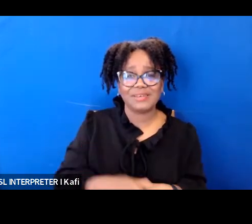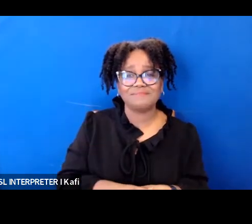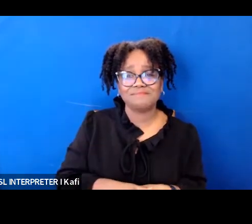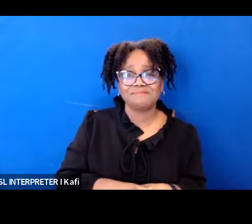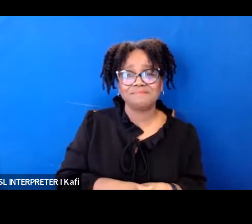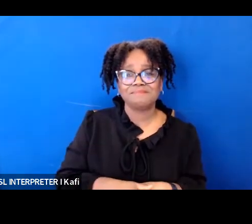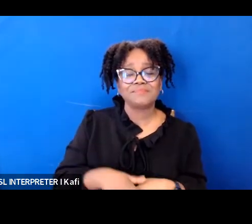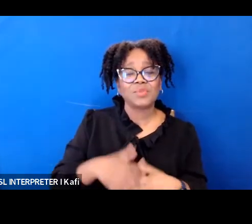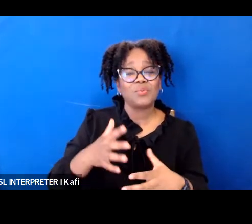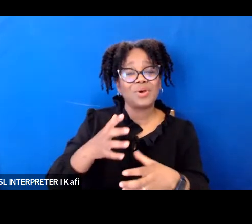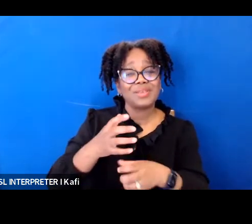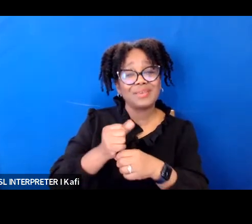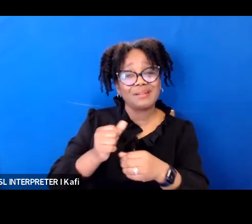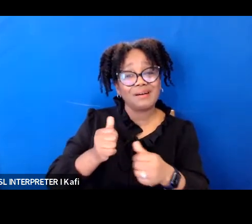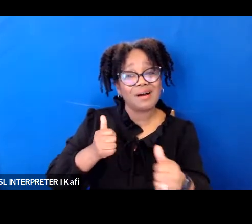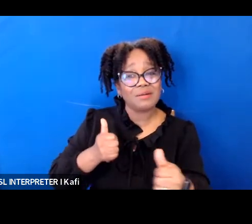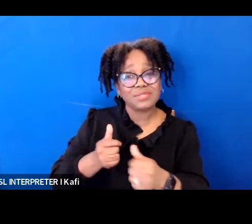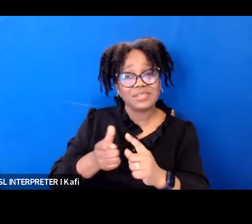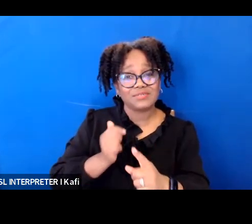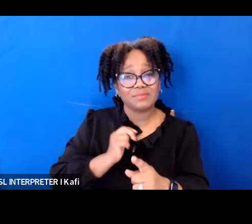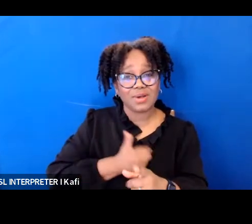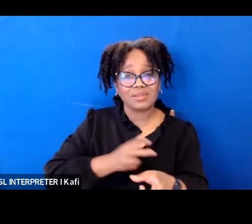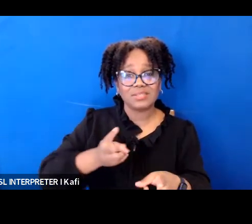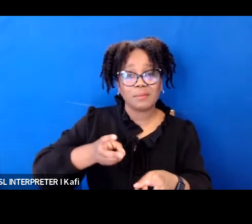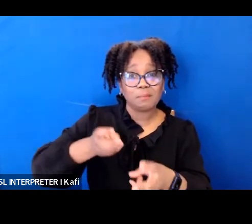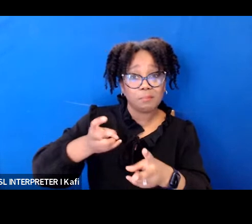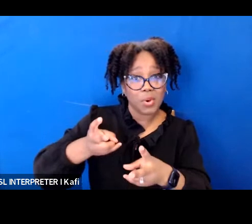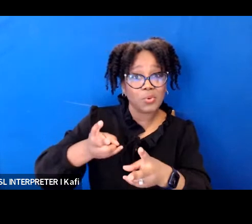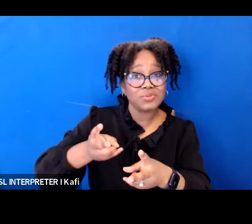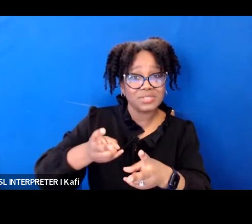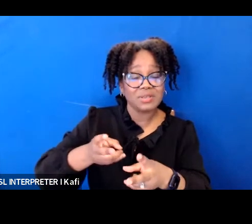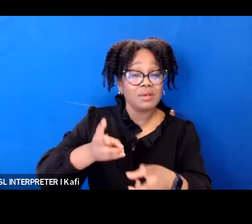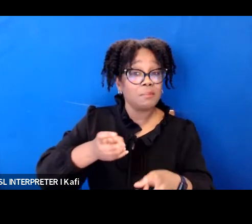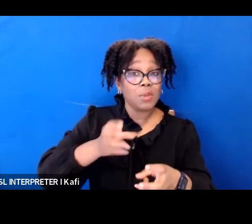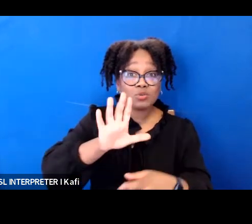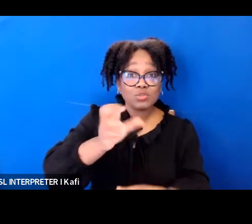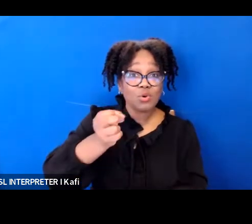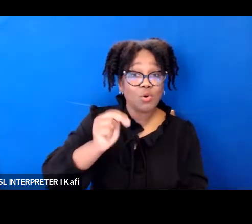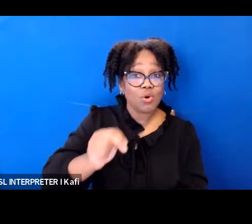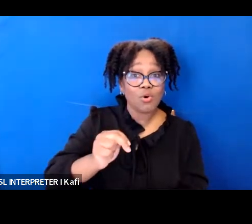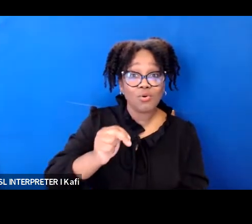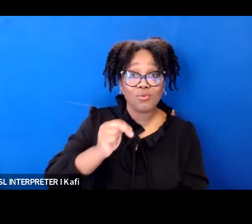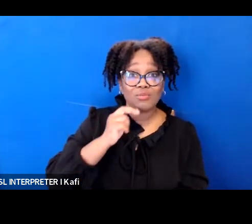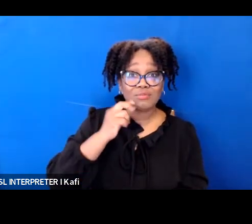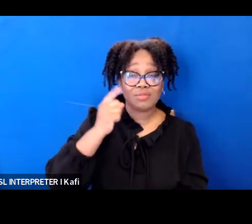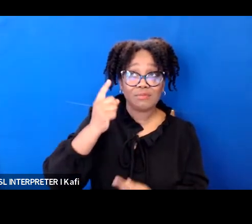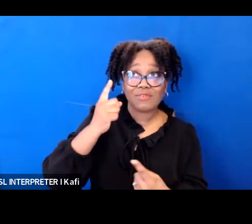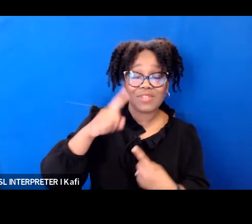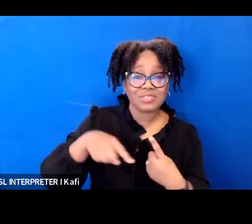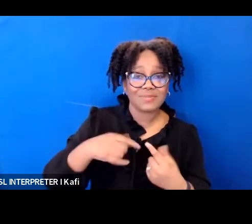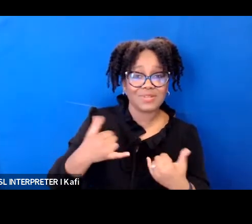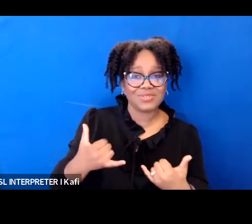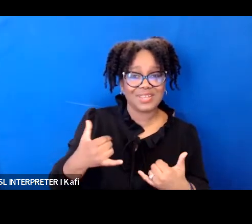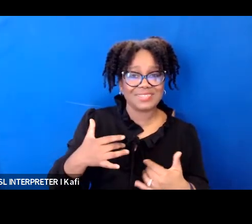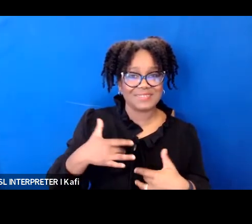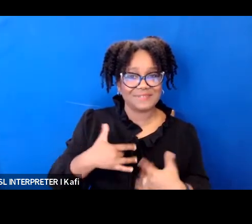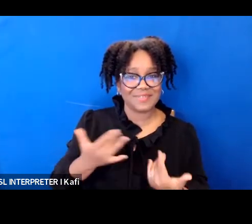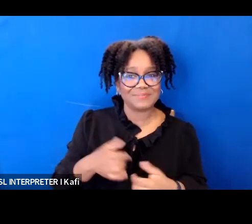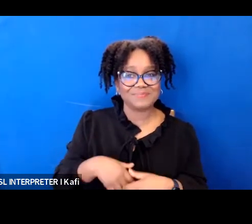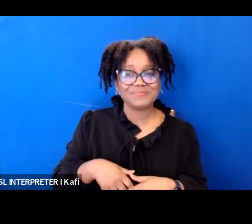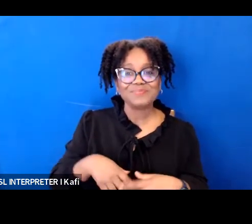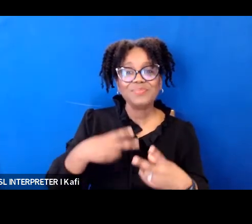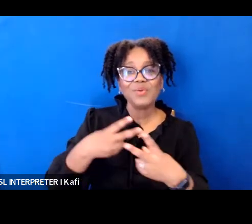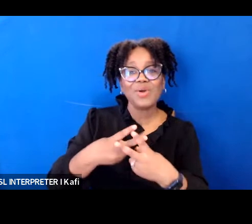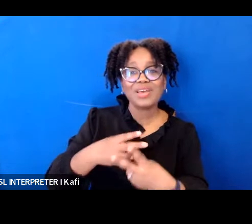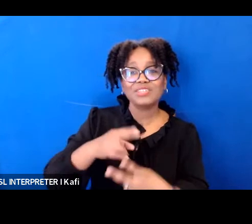yourself using the hashtag for this event hashtag rise with kbj and also